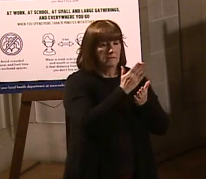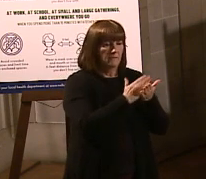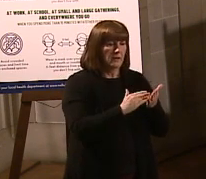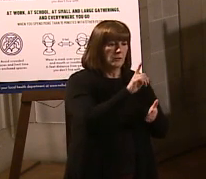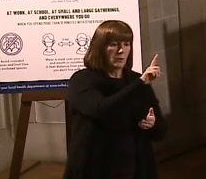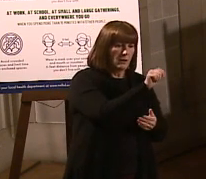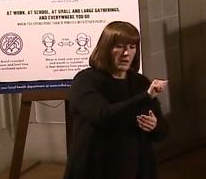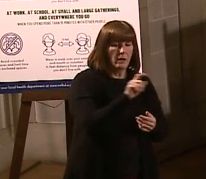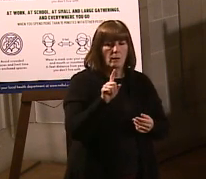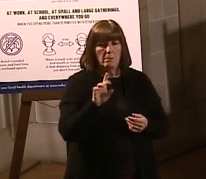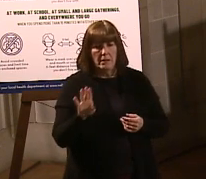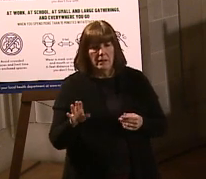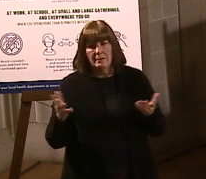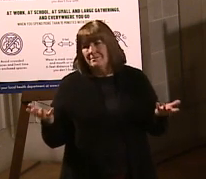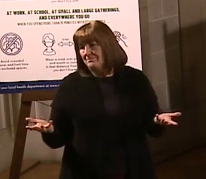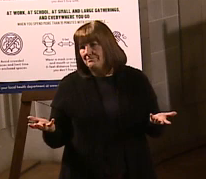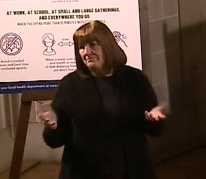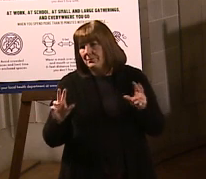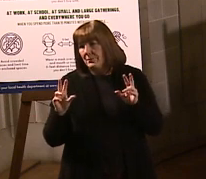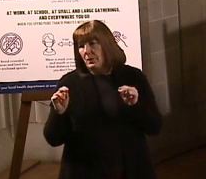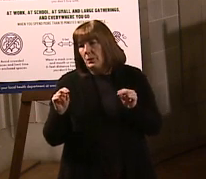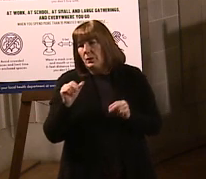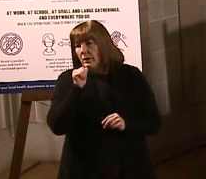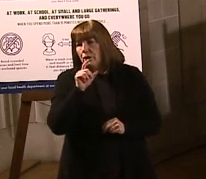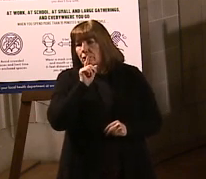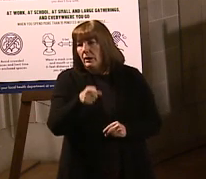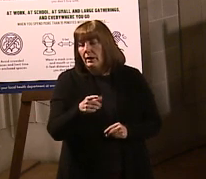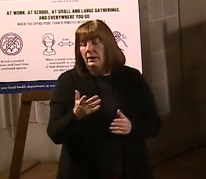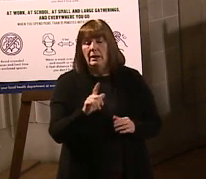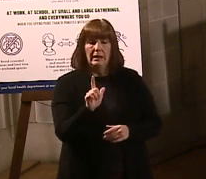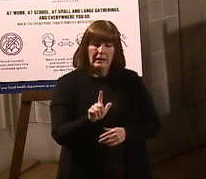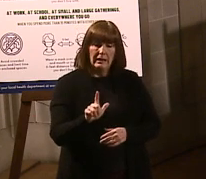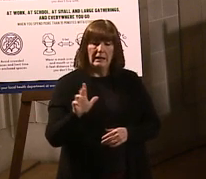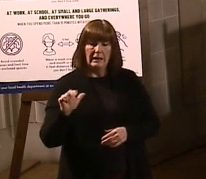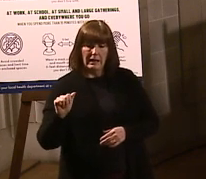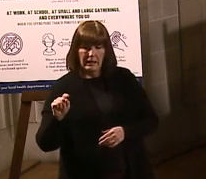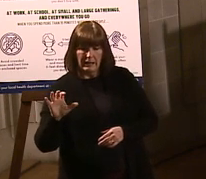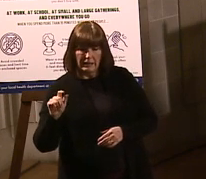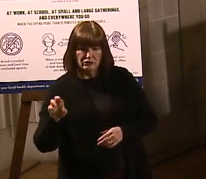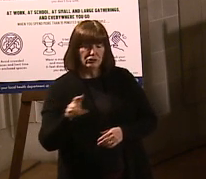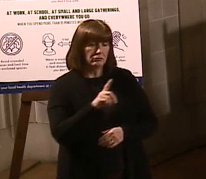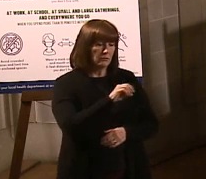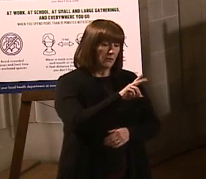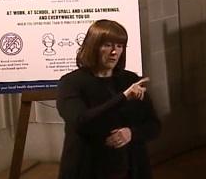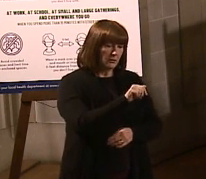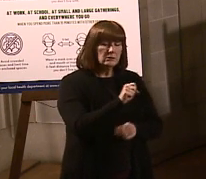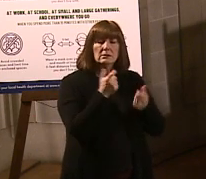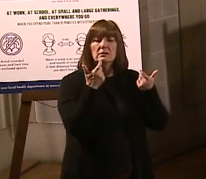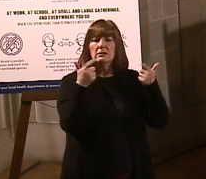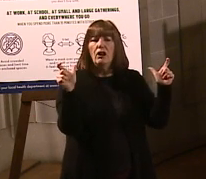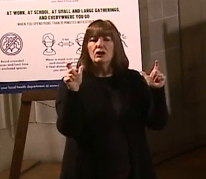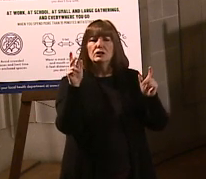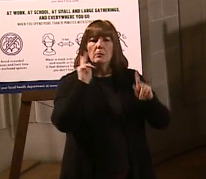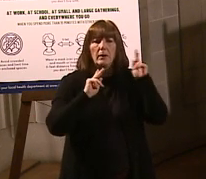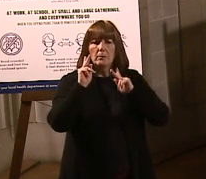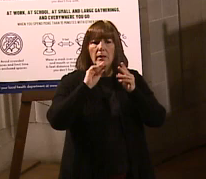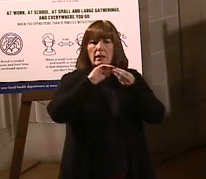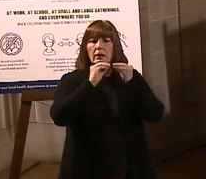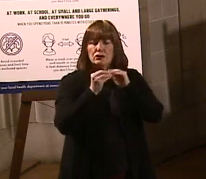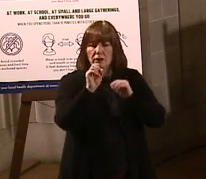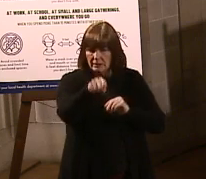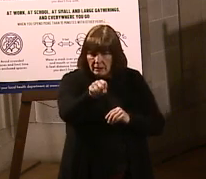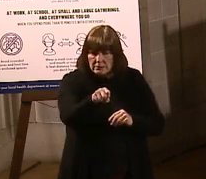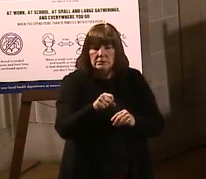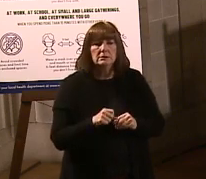1B? And the answer is that no, not really. Again, Lincoln Lancaster and Douglas are larger population counties, and so